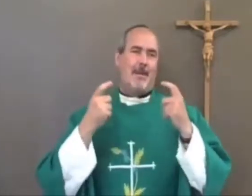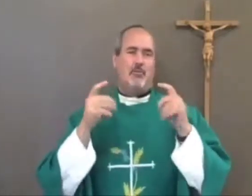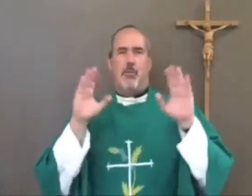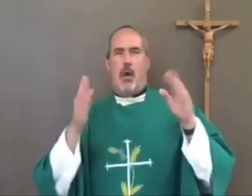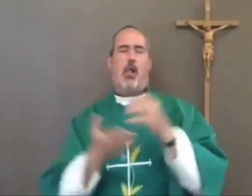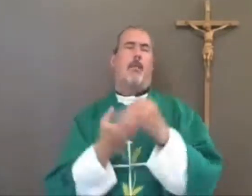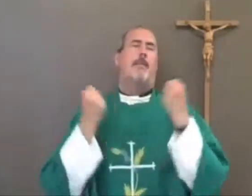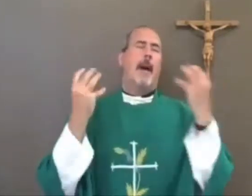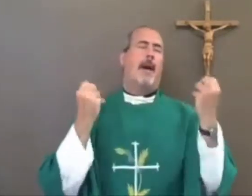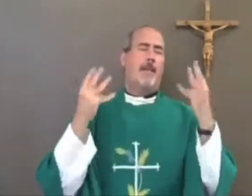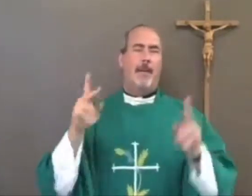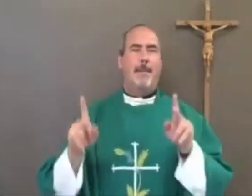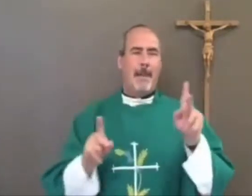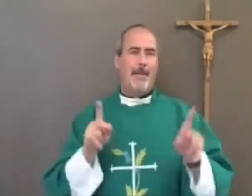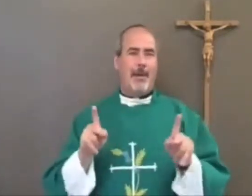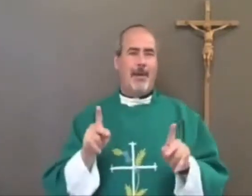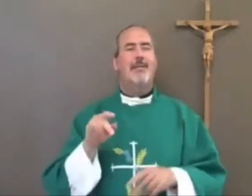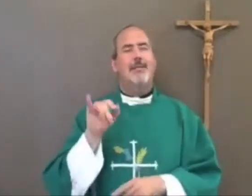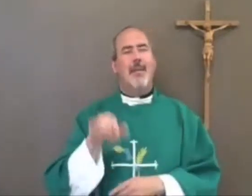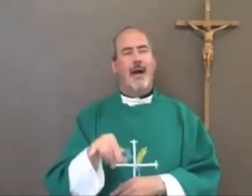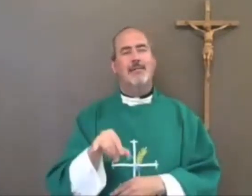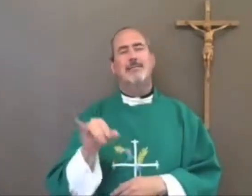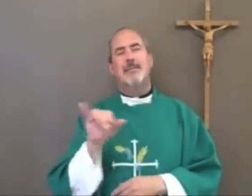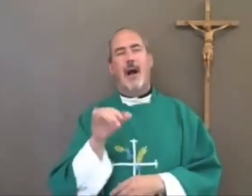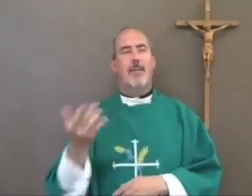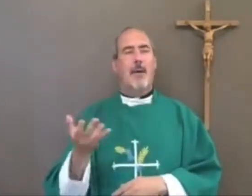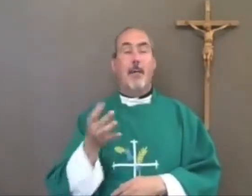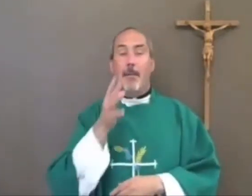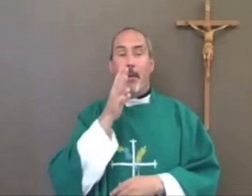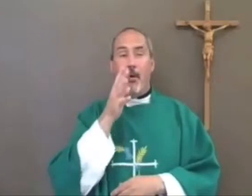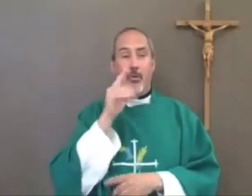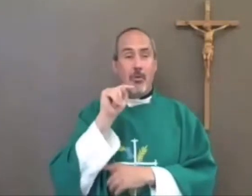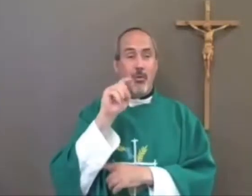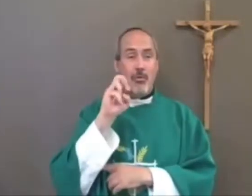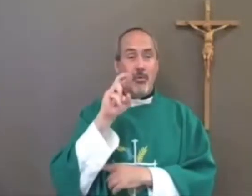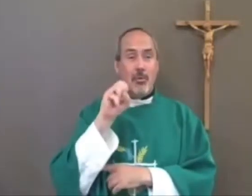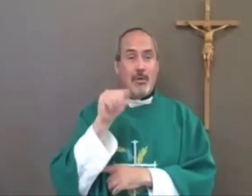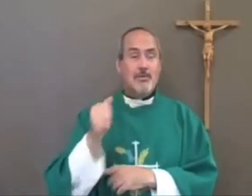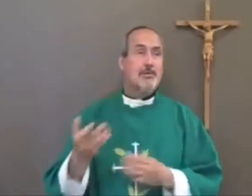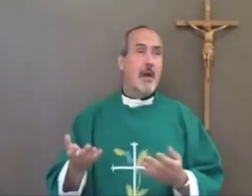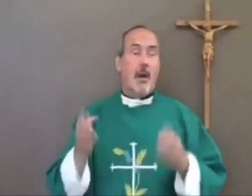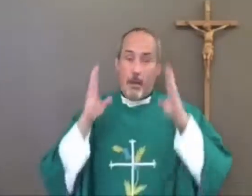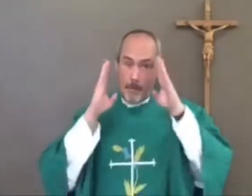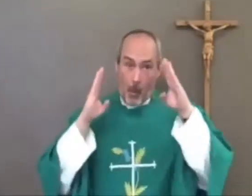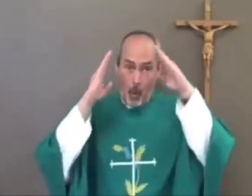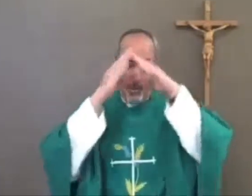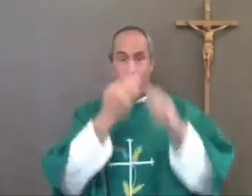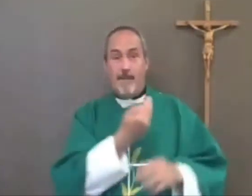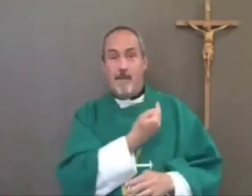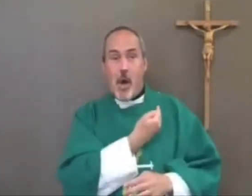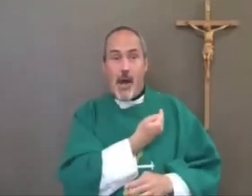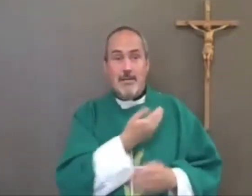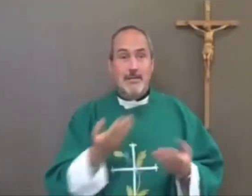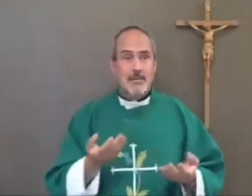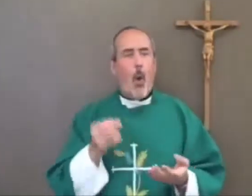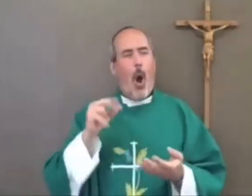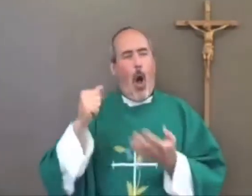opportunity to become famous and to help so many people. For example, Mother Teresa, Pope